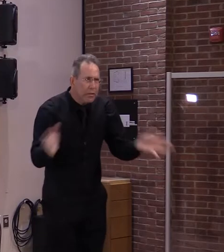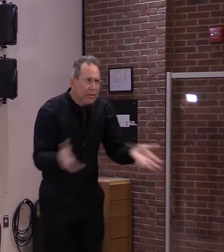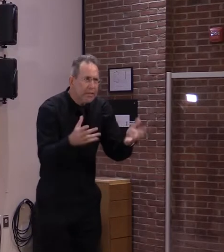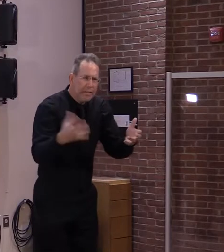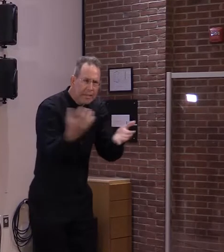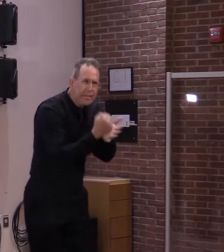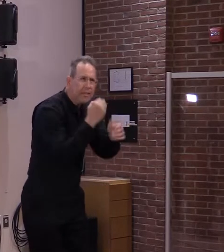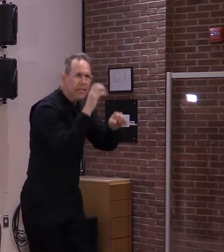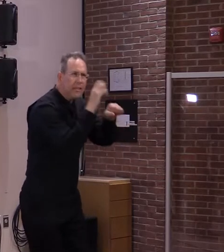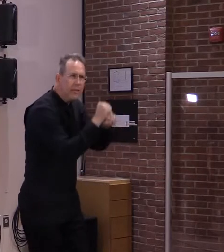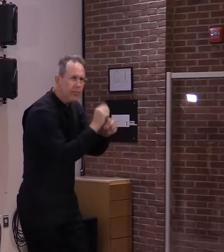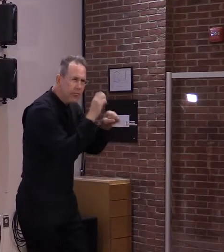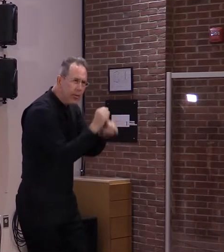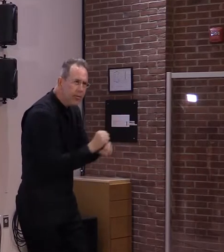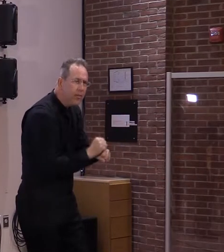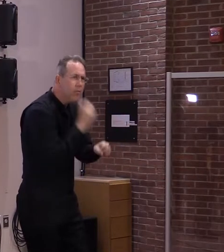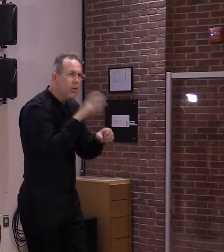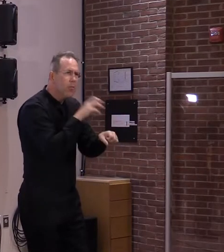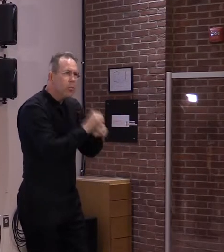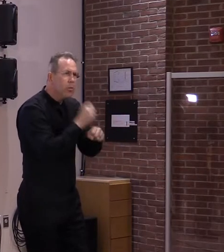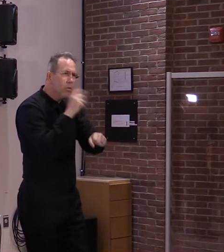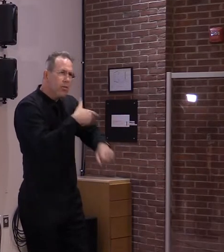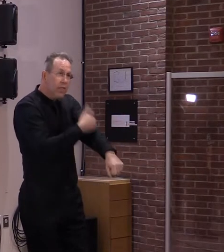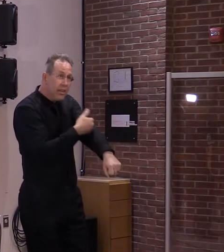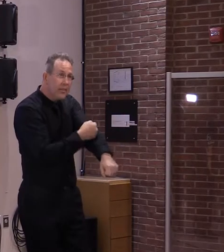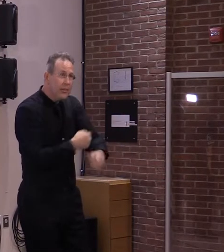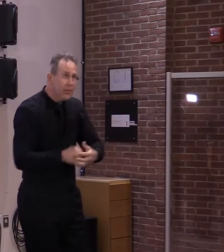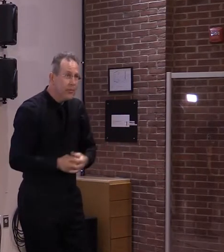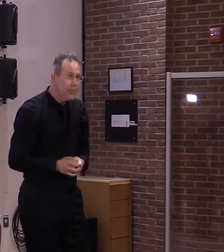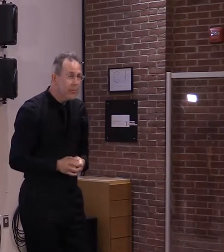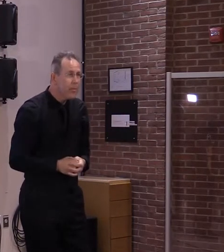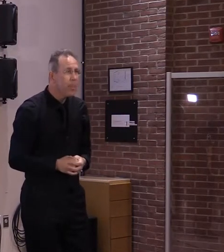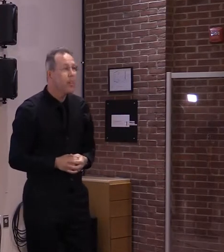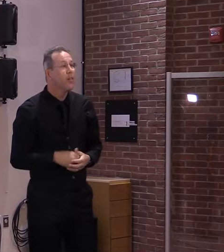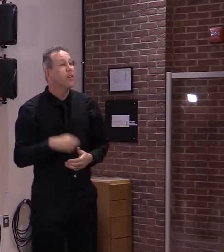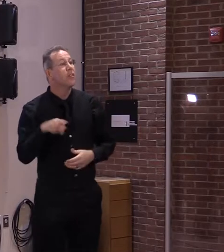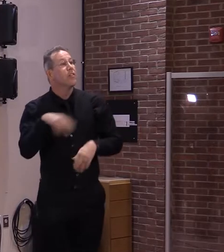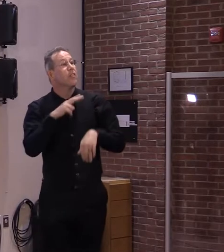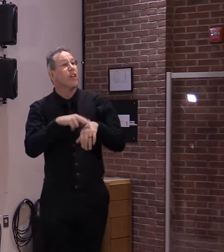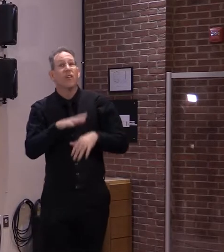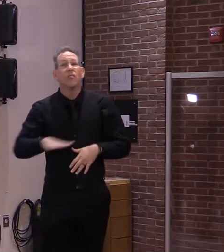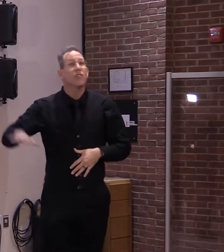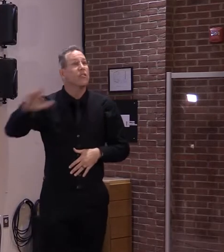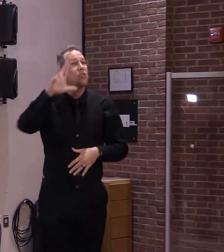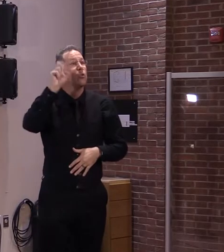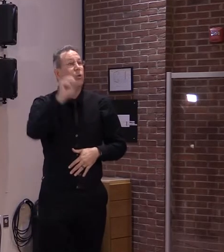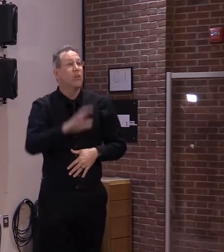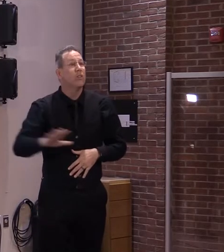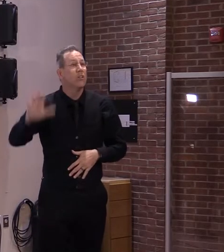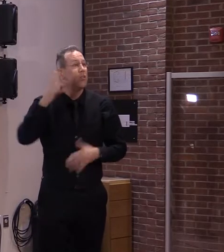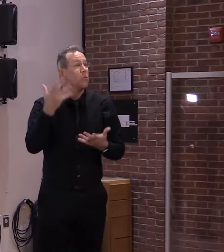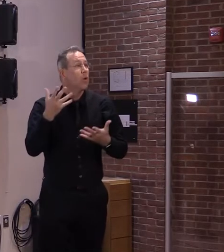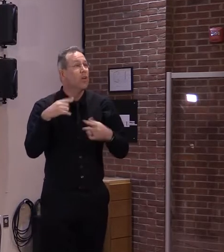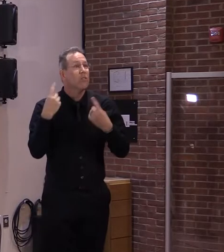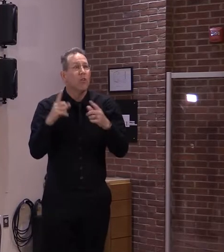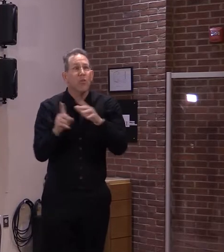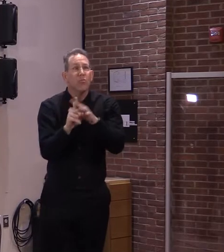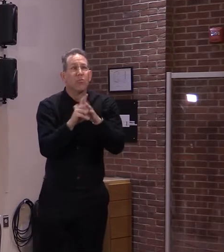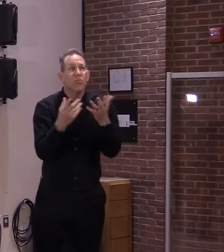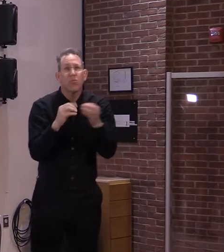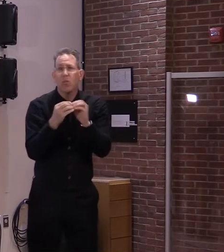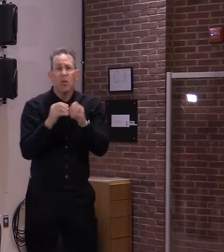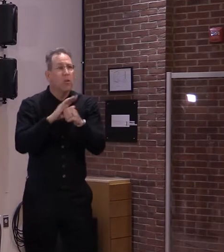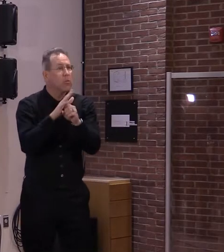Nationally, the case rate, the vaccination rates have come down a little bit, decreasing about 9% over the last week.